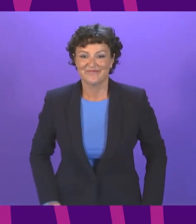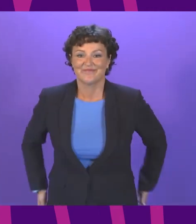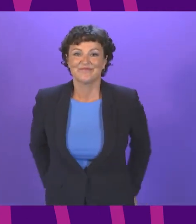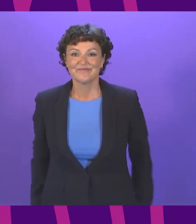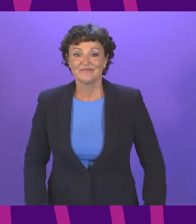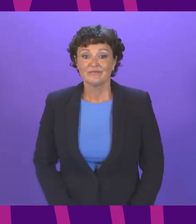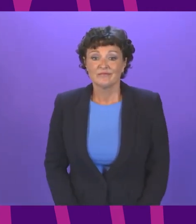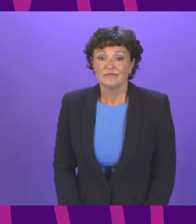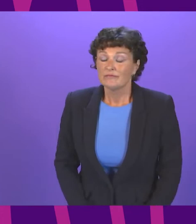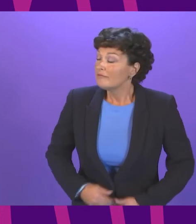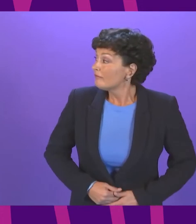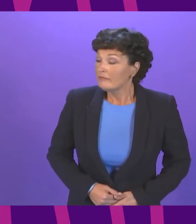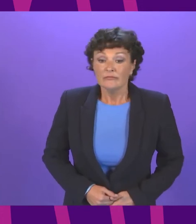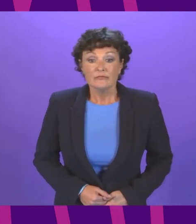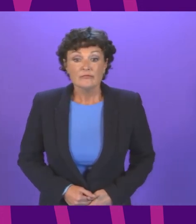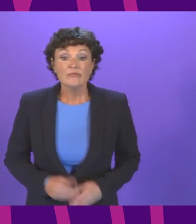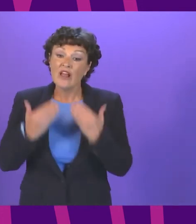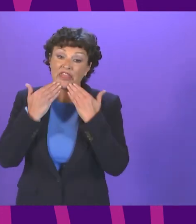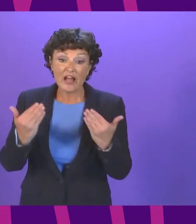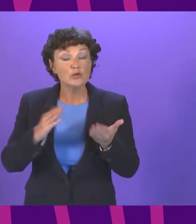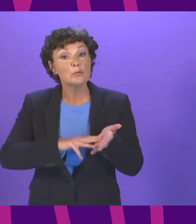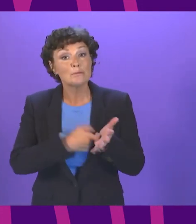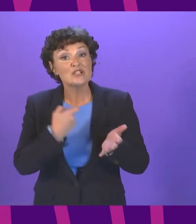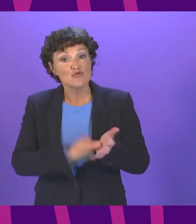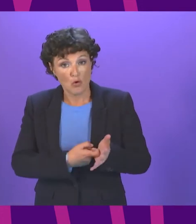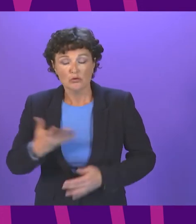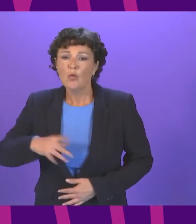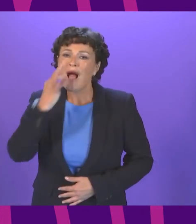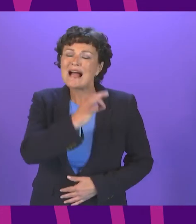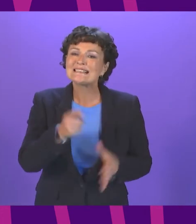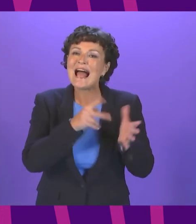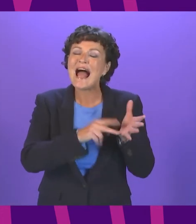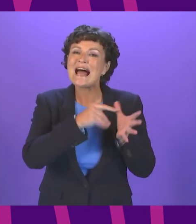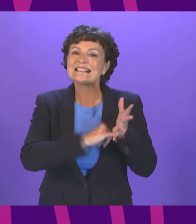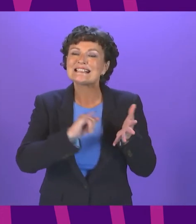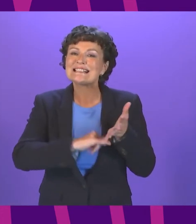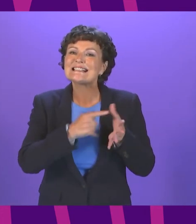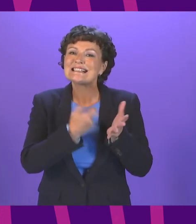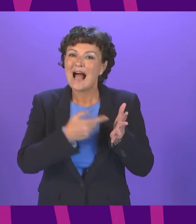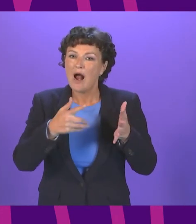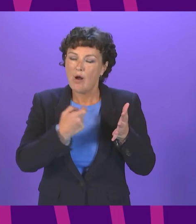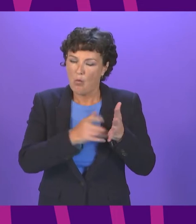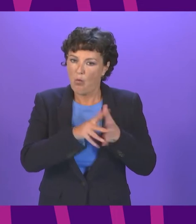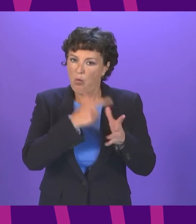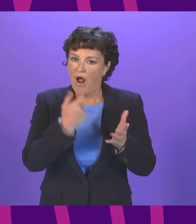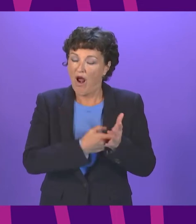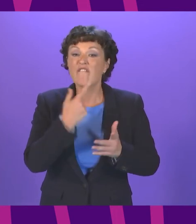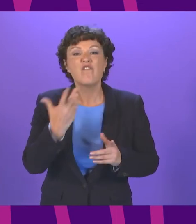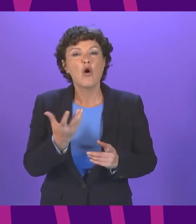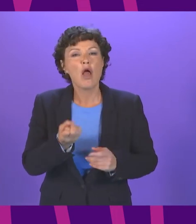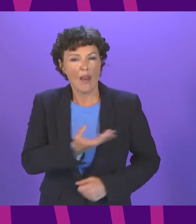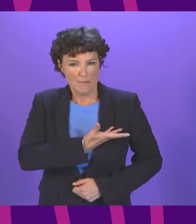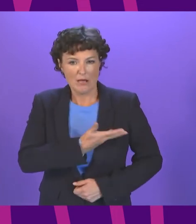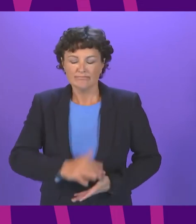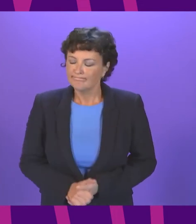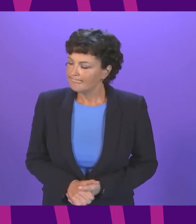Thank you Mr Ross I now call on Anna Sauer to open for Labour. President officer Scotland needed a programme for government that recognised the